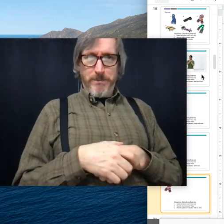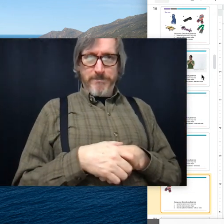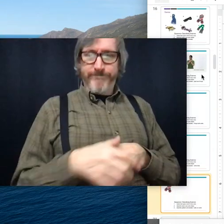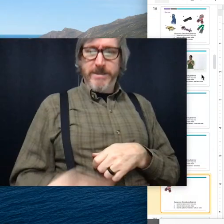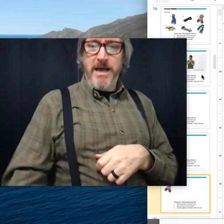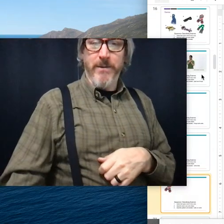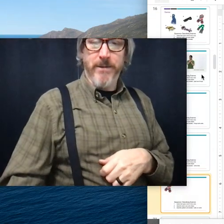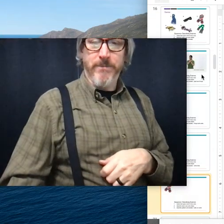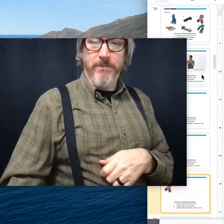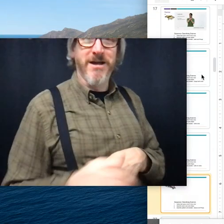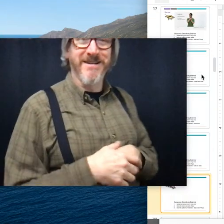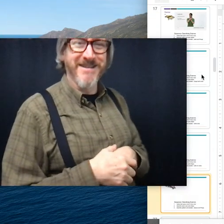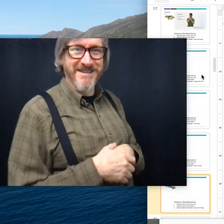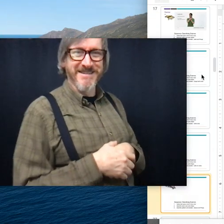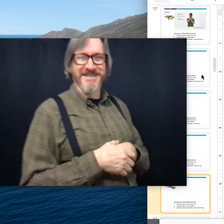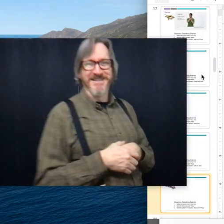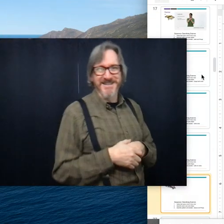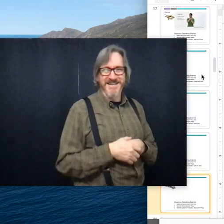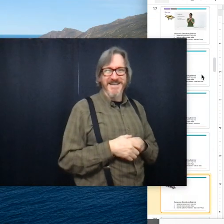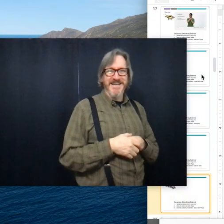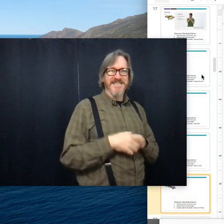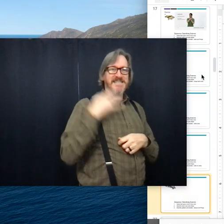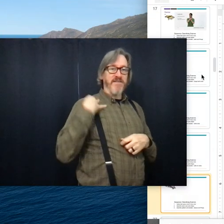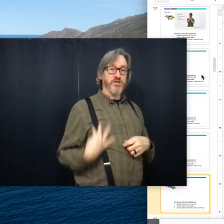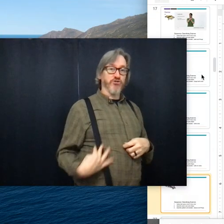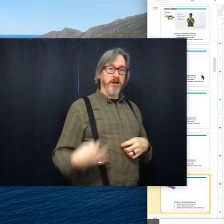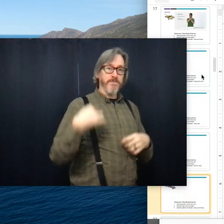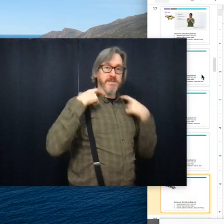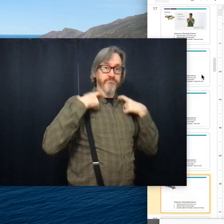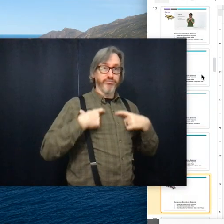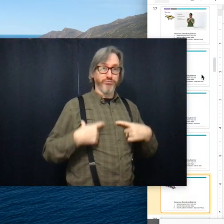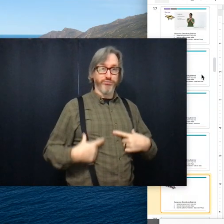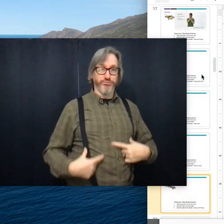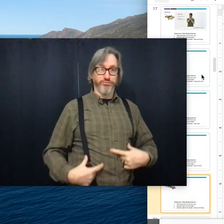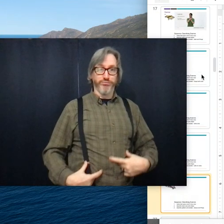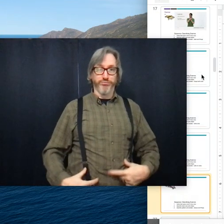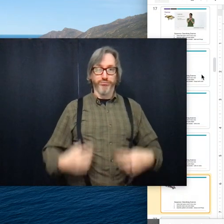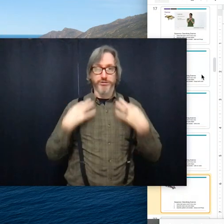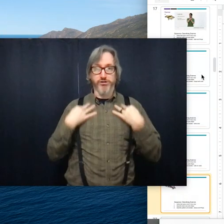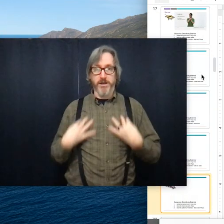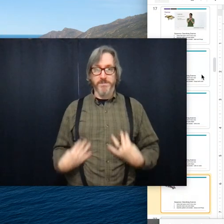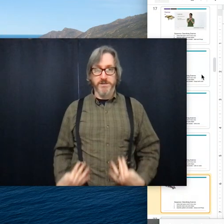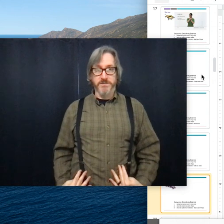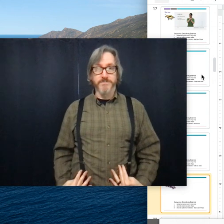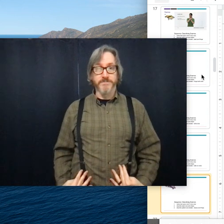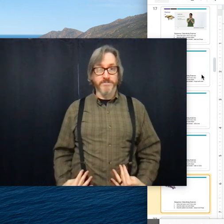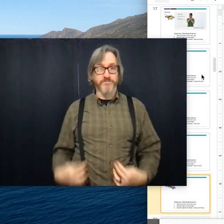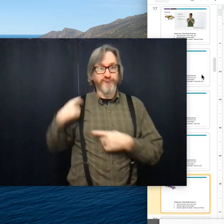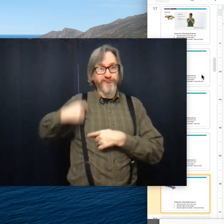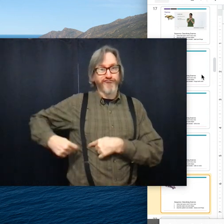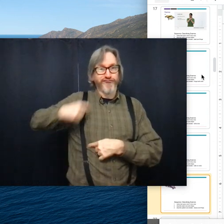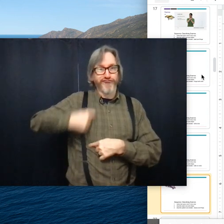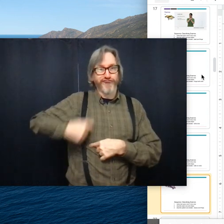oh, that was really, anyway. Does it have stripes? Stripes.